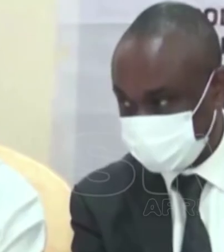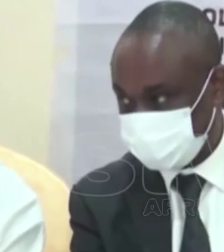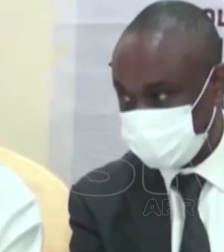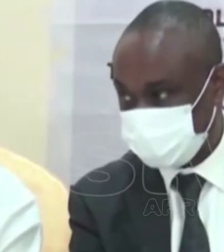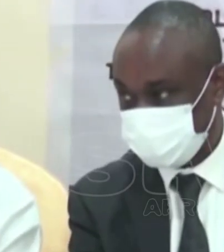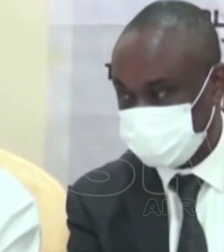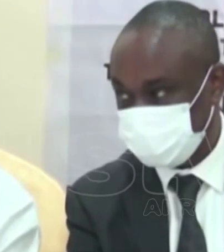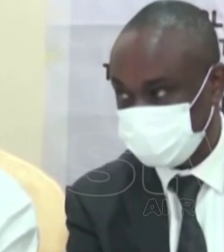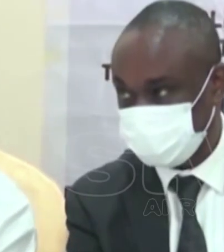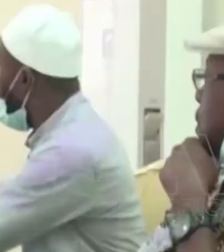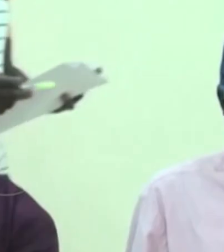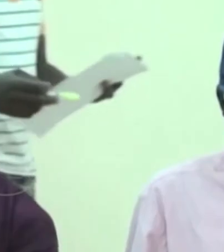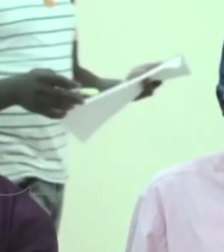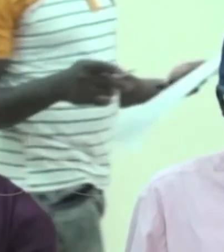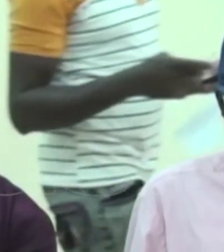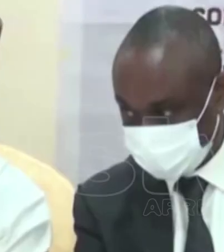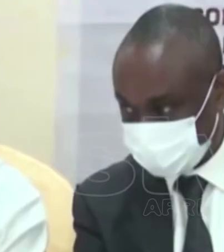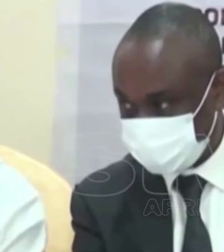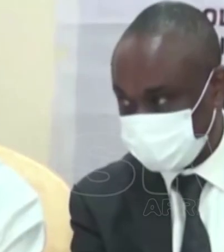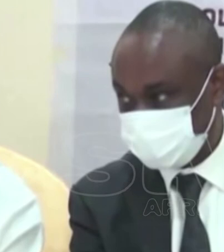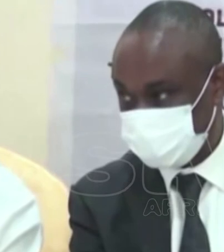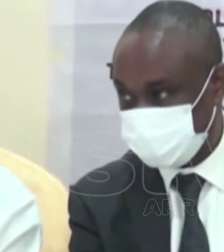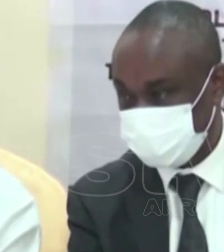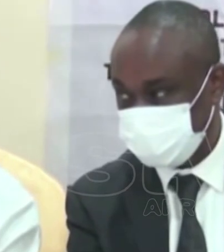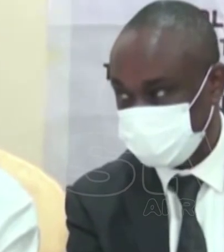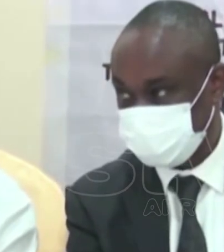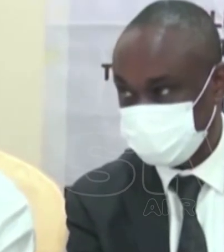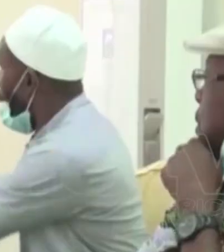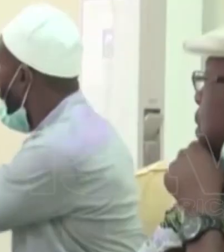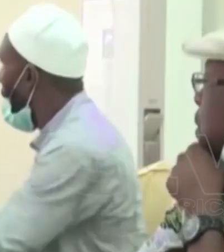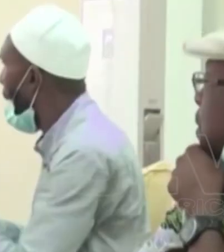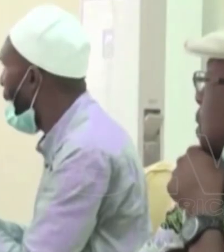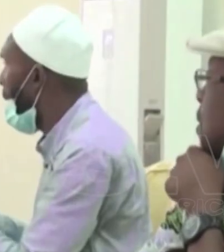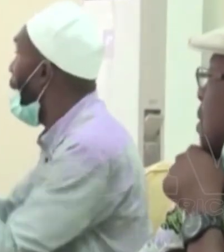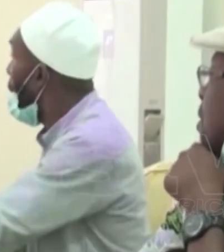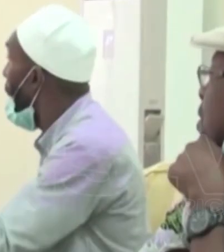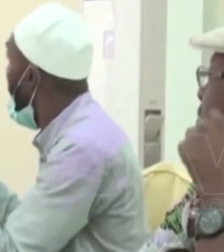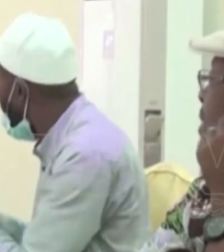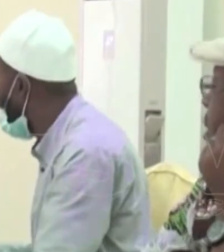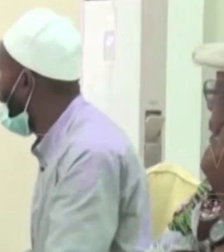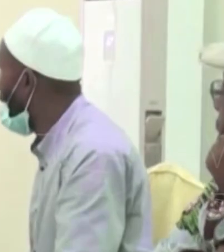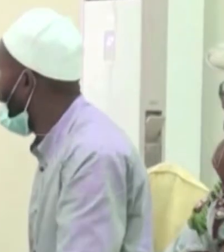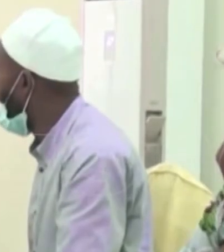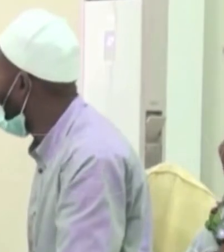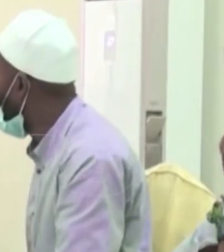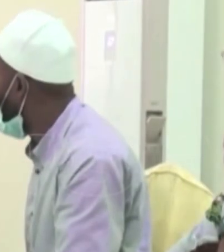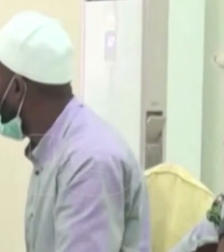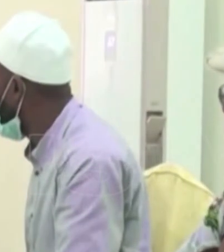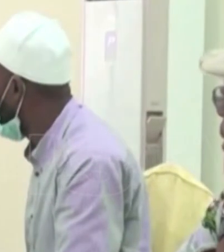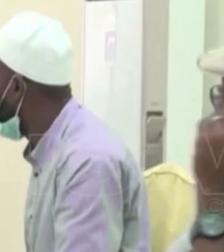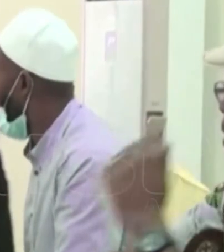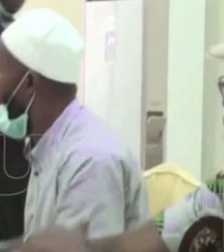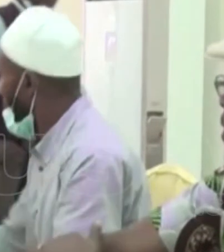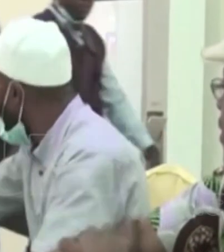And he commended executive arm of the federal government for making the treaty a part of the proposed amendment to the copyright law